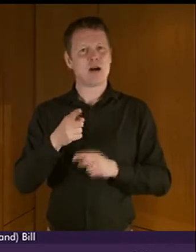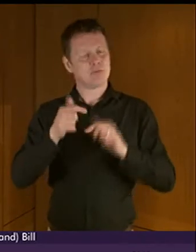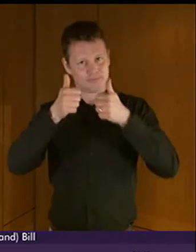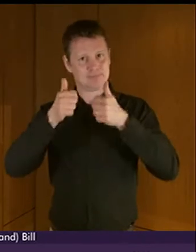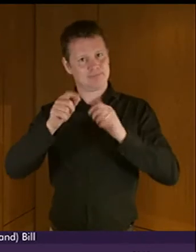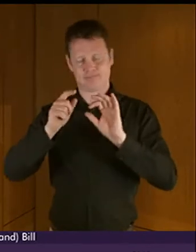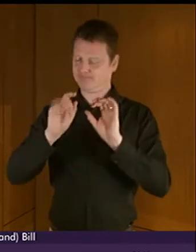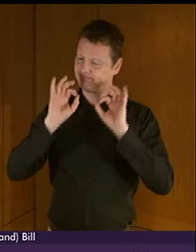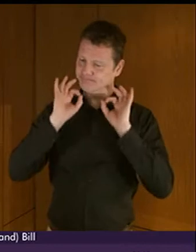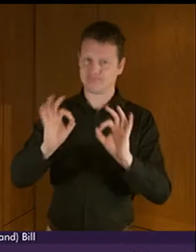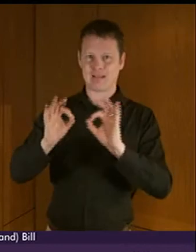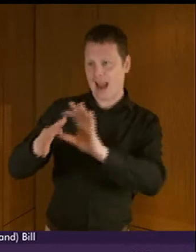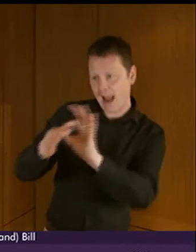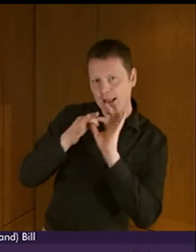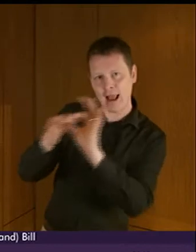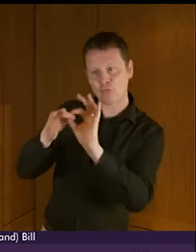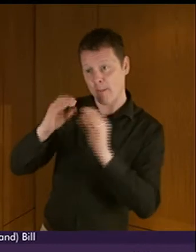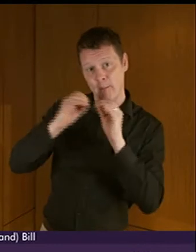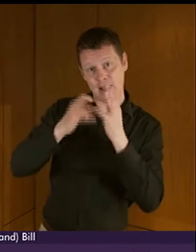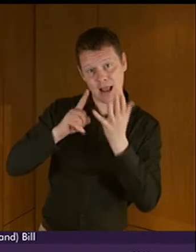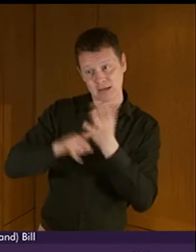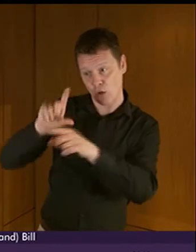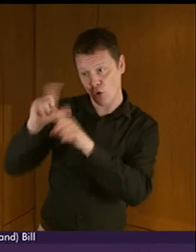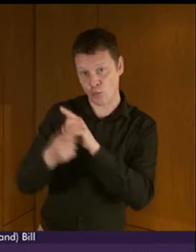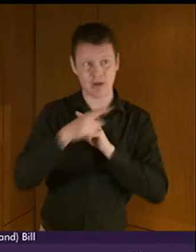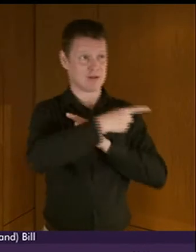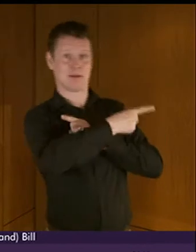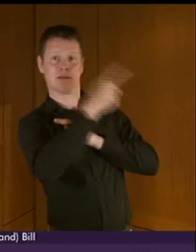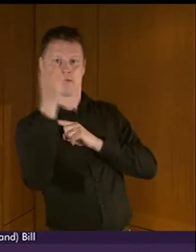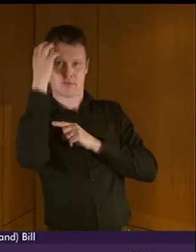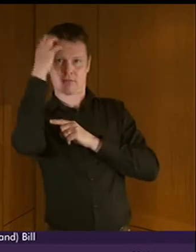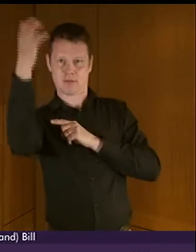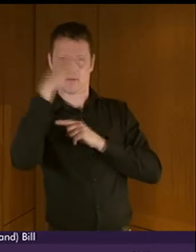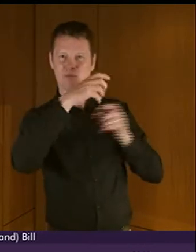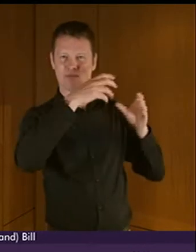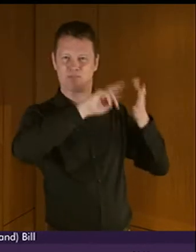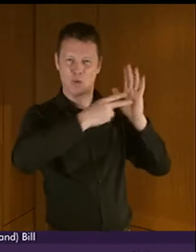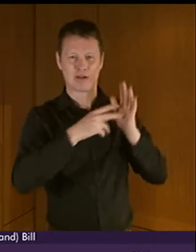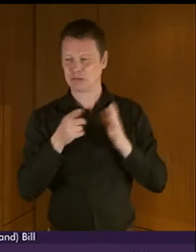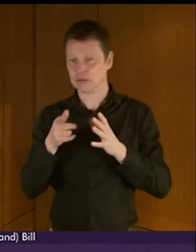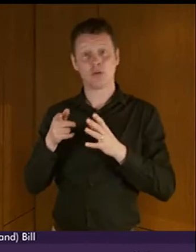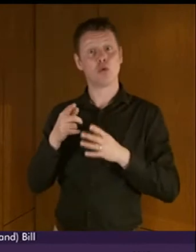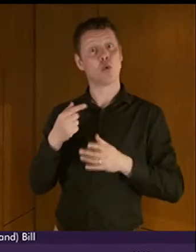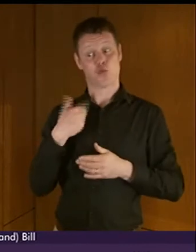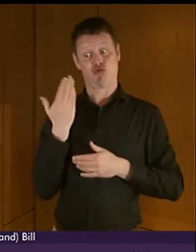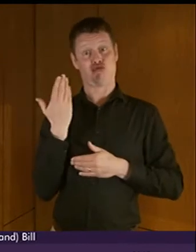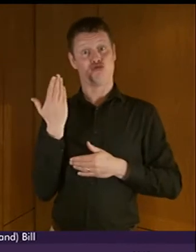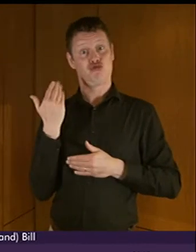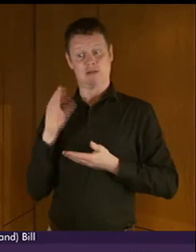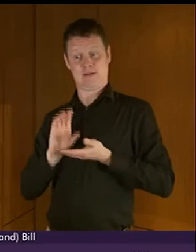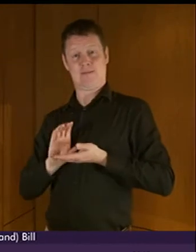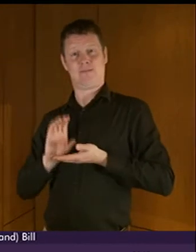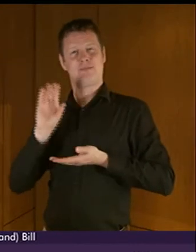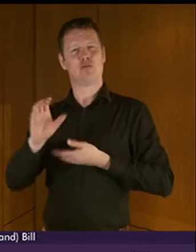between the BSL community and the public bodies who serve them I mentioned funding that has recently been awarded to five